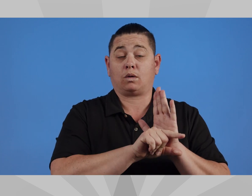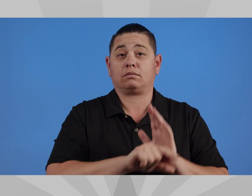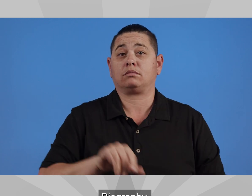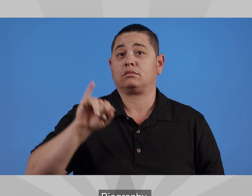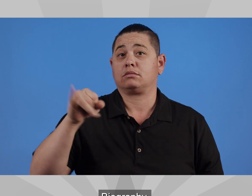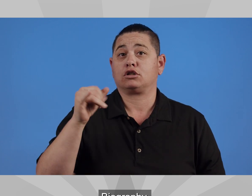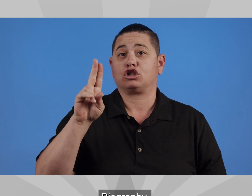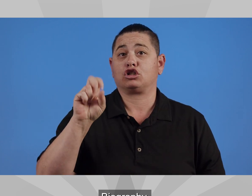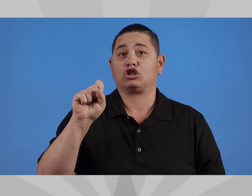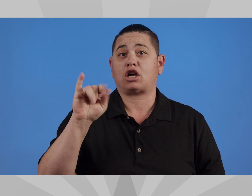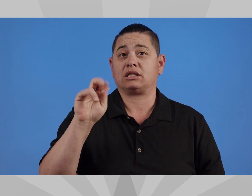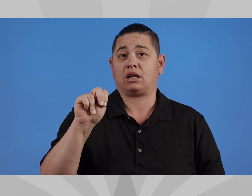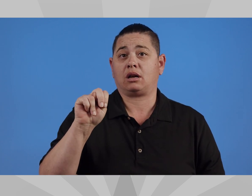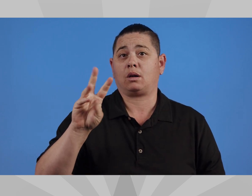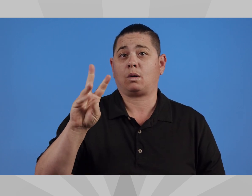Biography